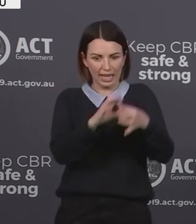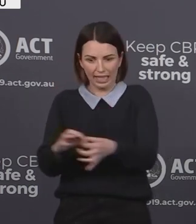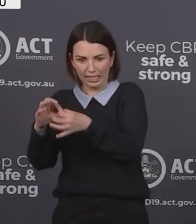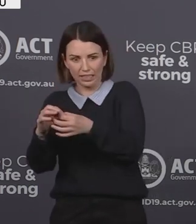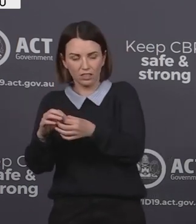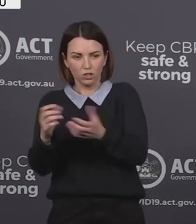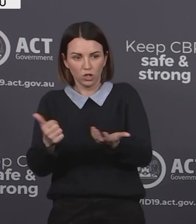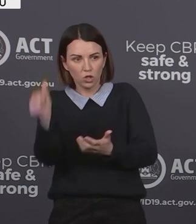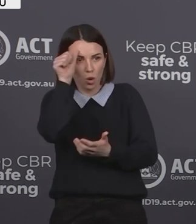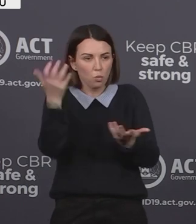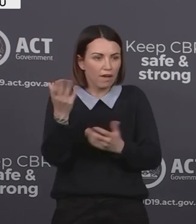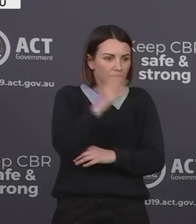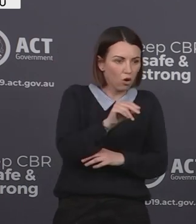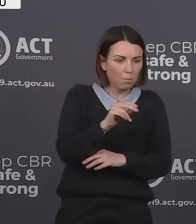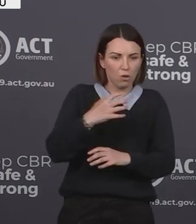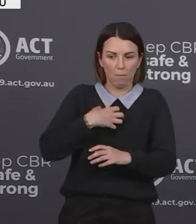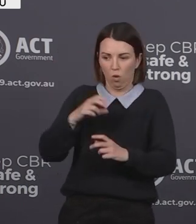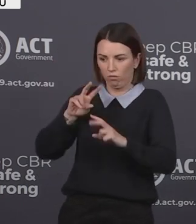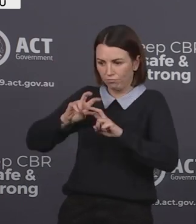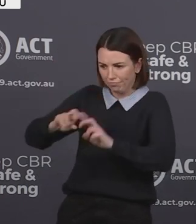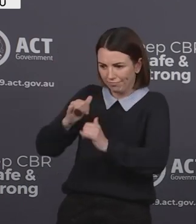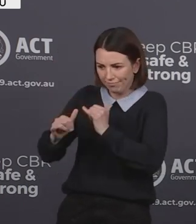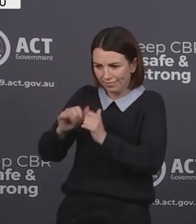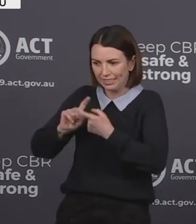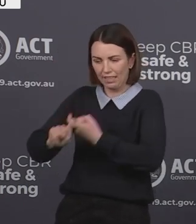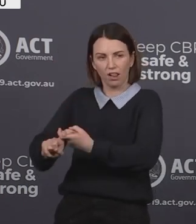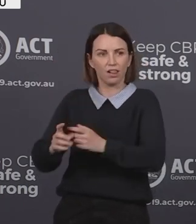clusters, but that investigation is still underway.